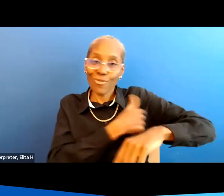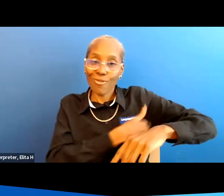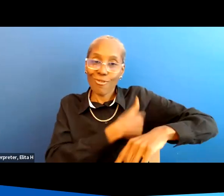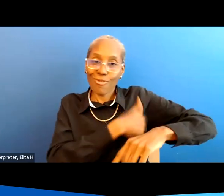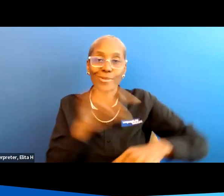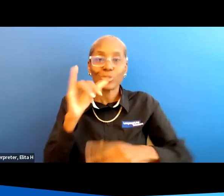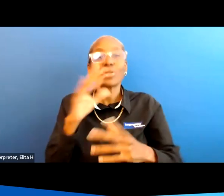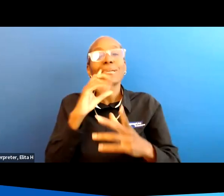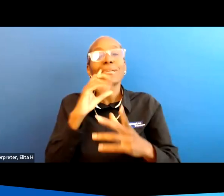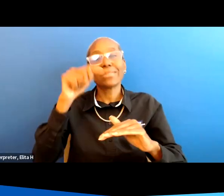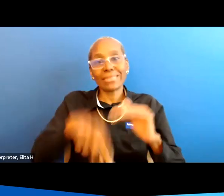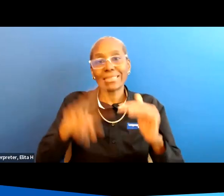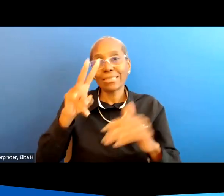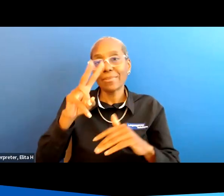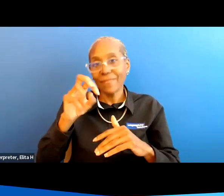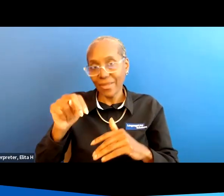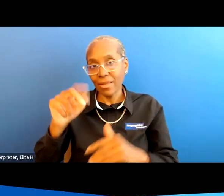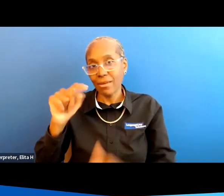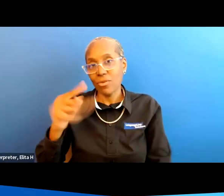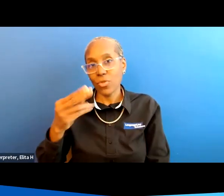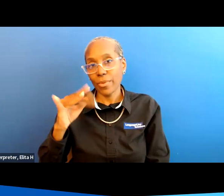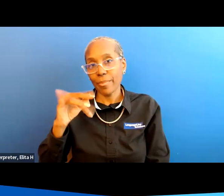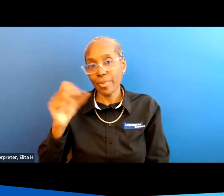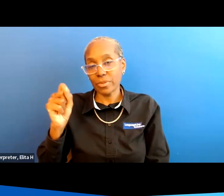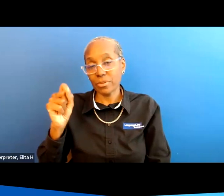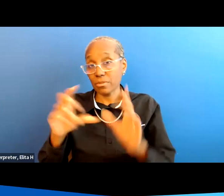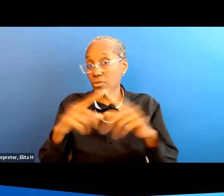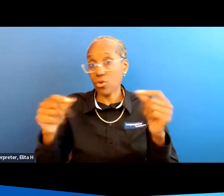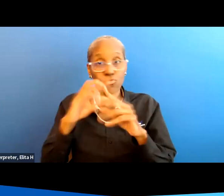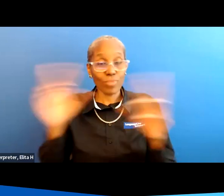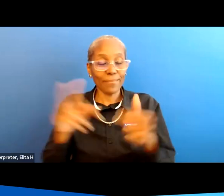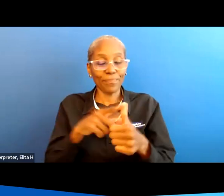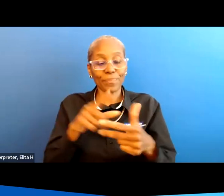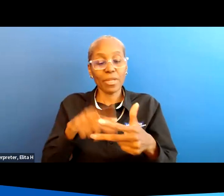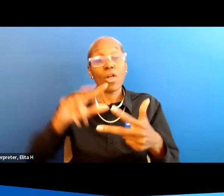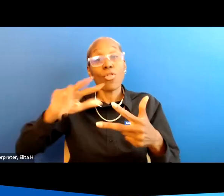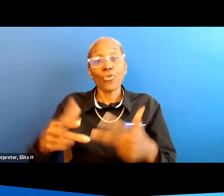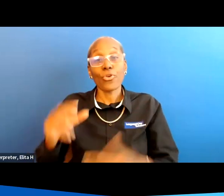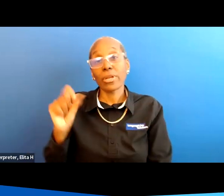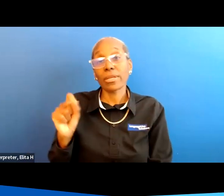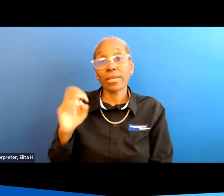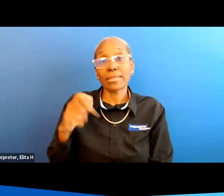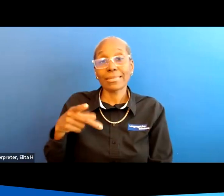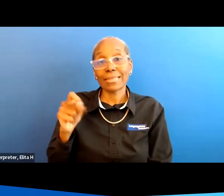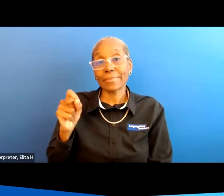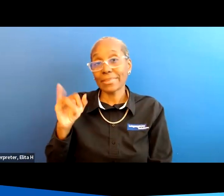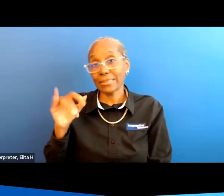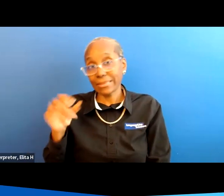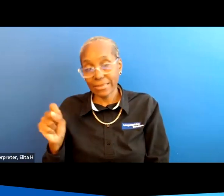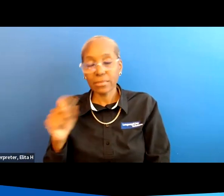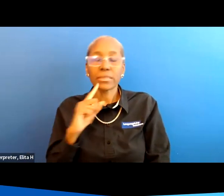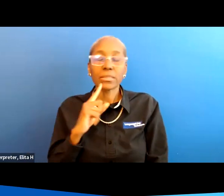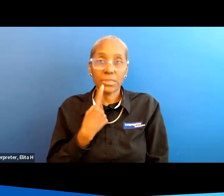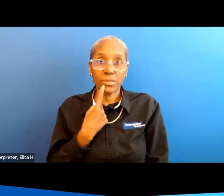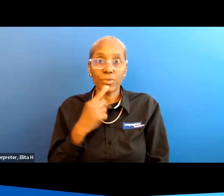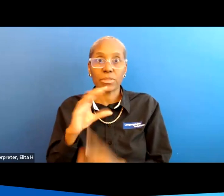having that deep vein thrombosis card that you can put right out there and then of course sepsis is a very serious condition and it can